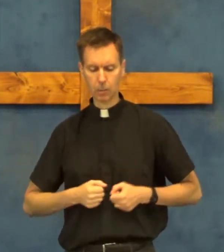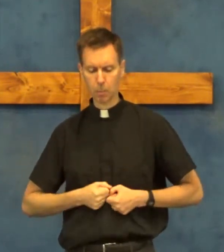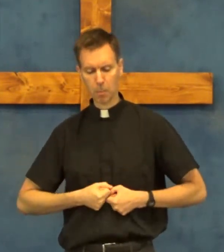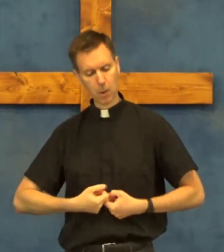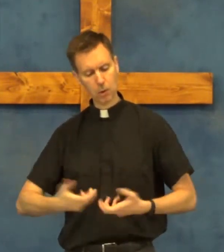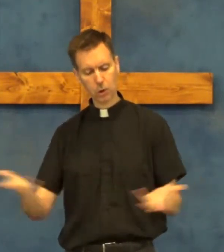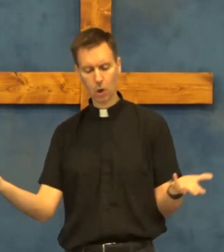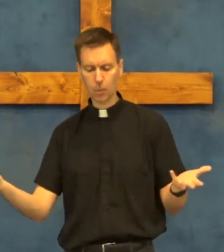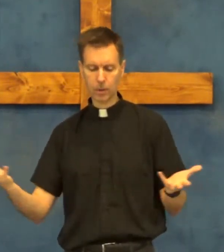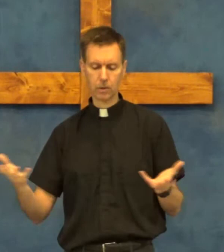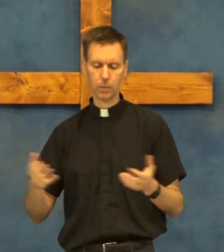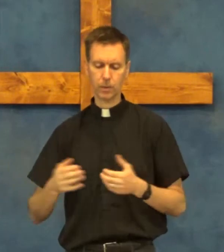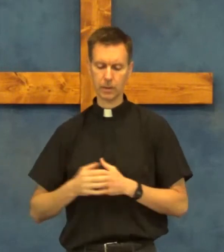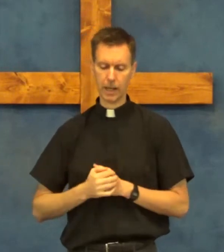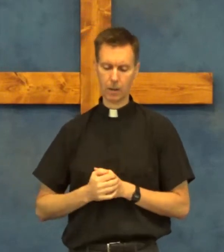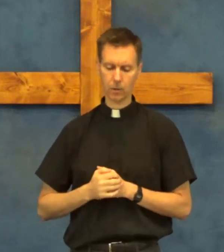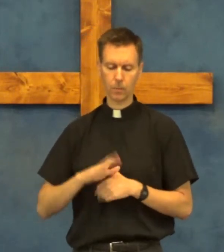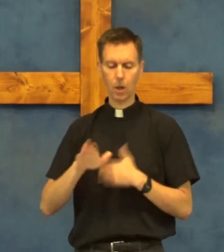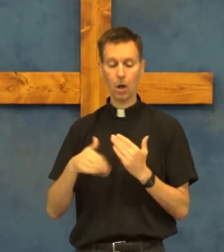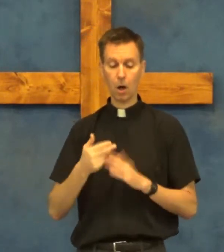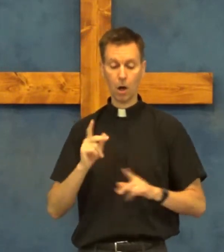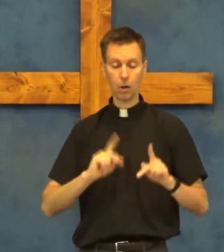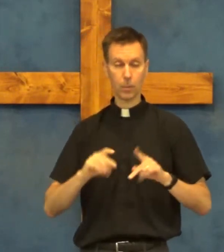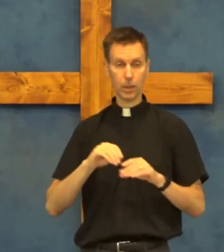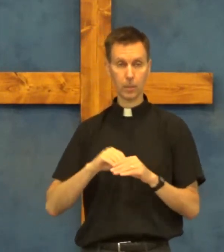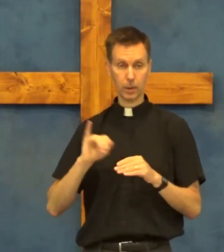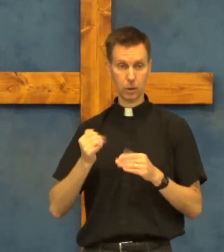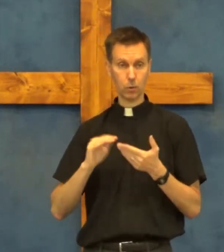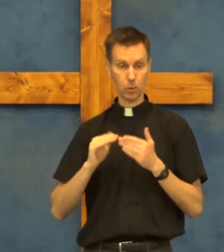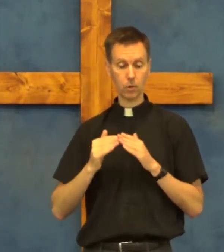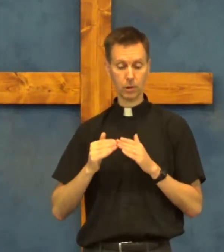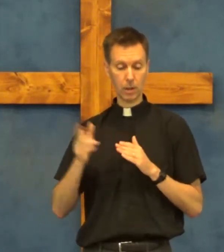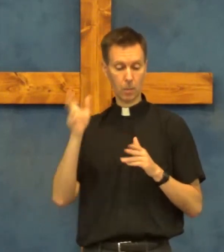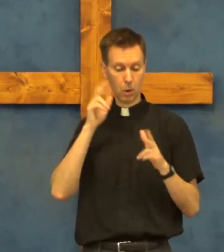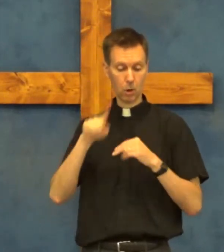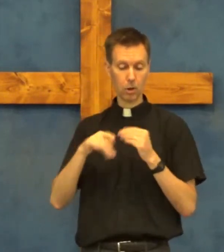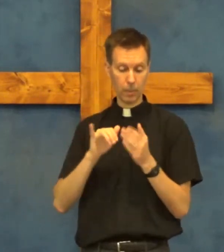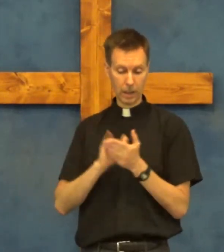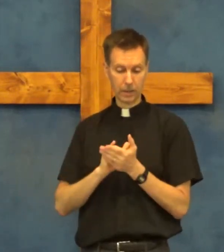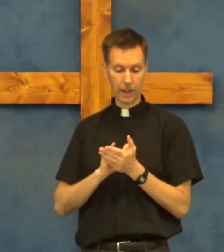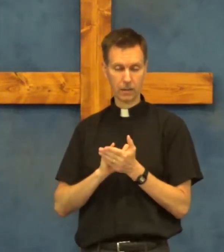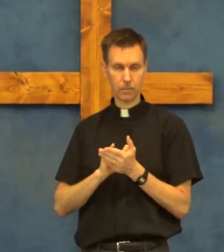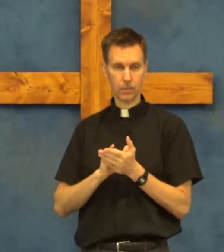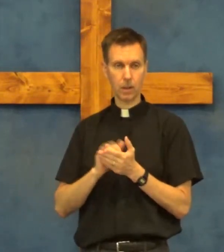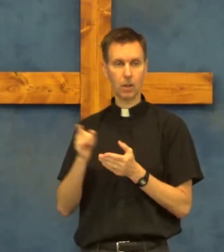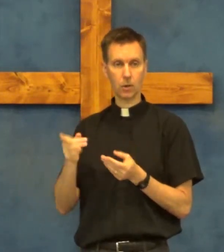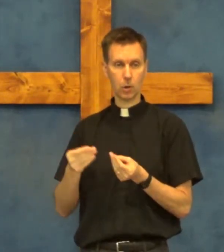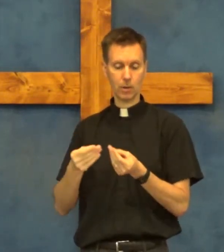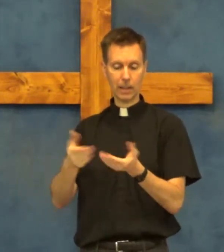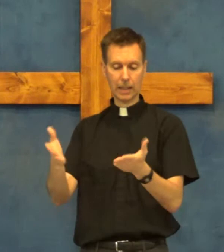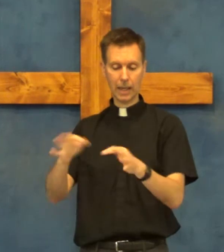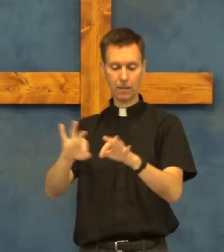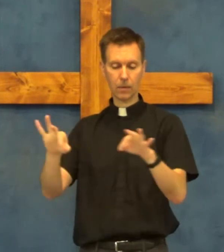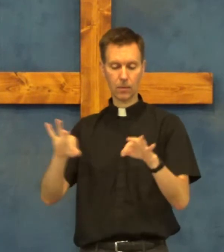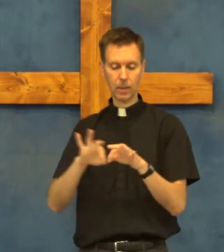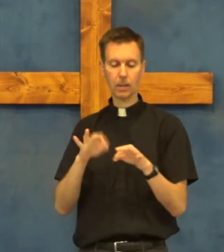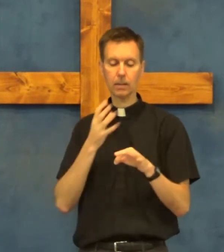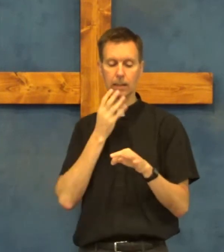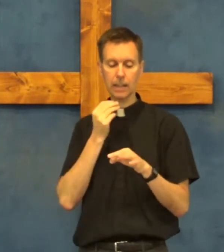burst open spilled out all the people in jerusalem heard about that so they gave the field a